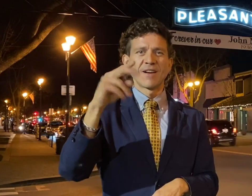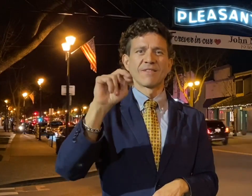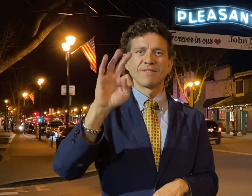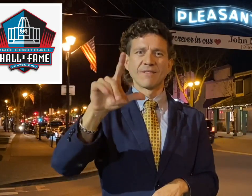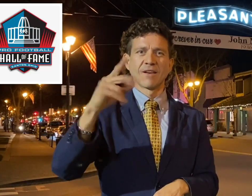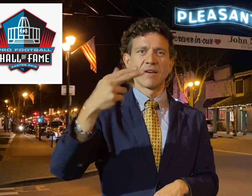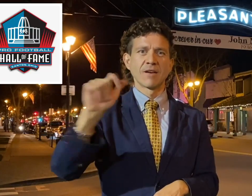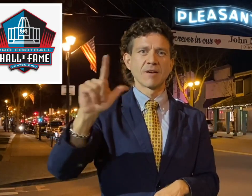Fame.